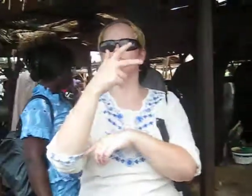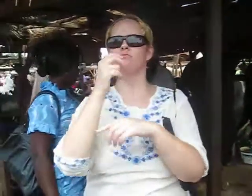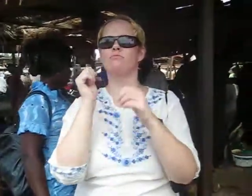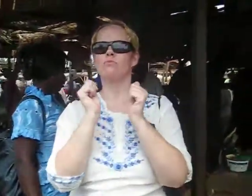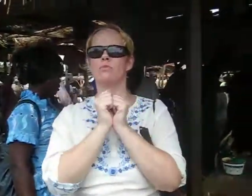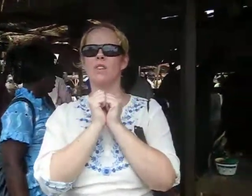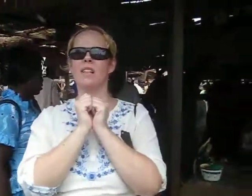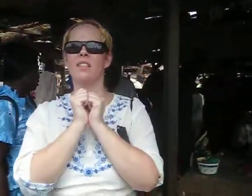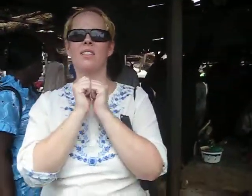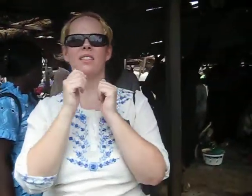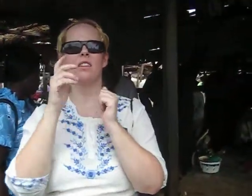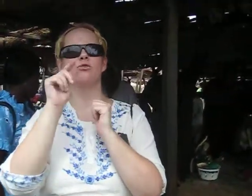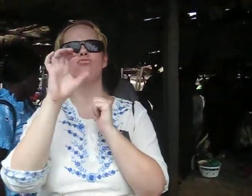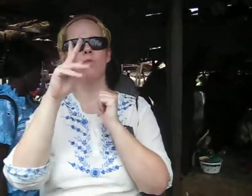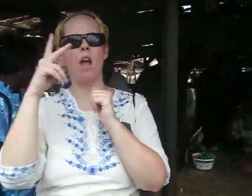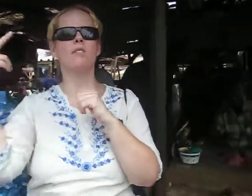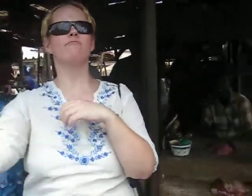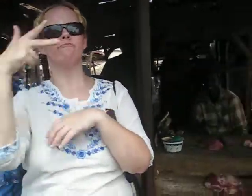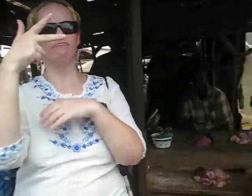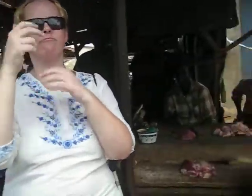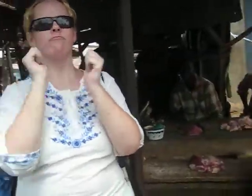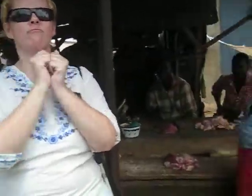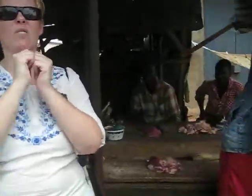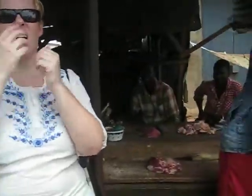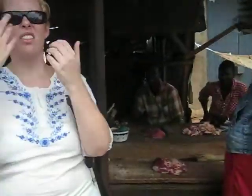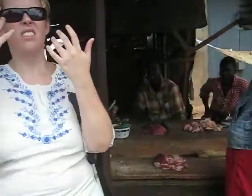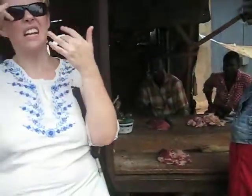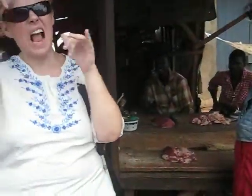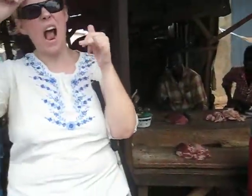See this guy, don't spoil the camera. I love you.